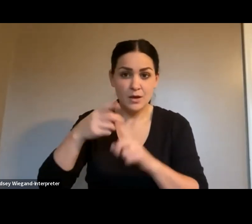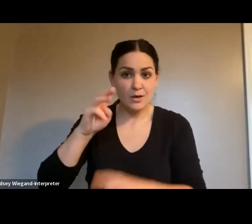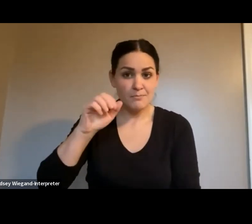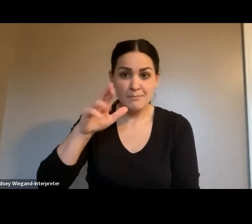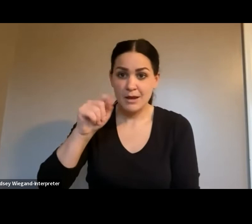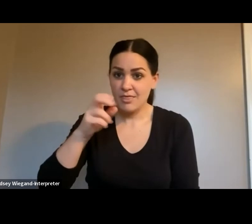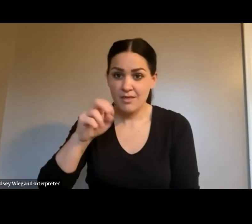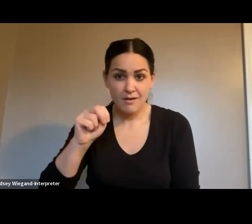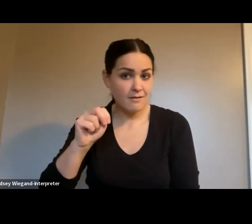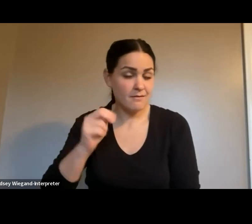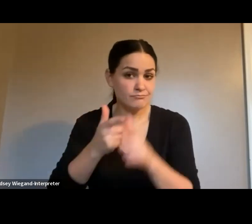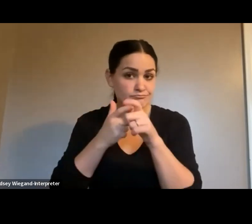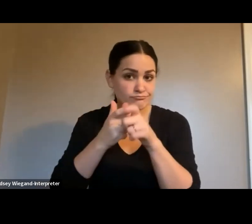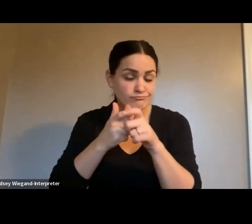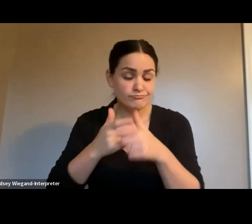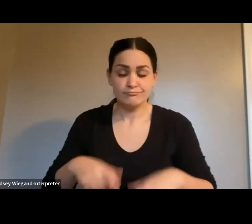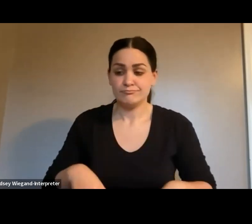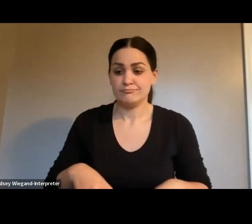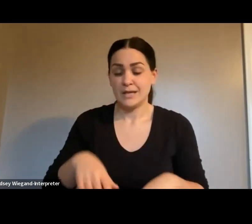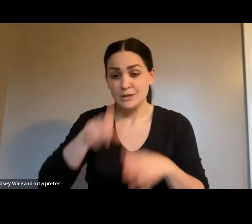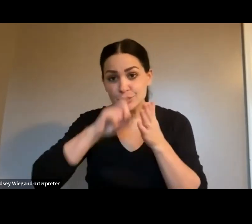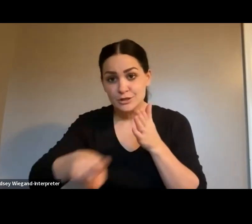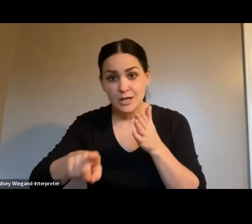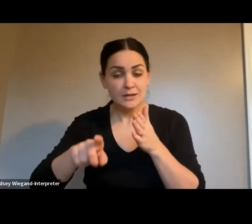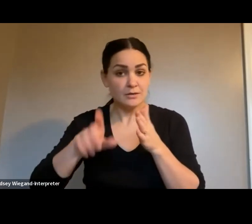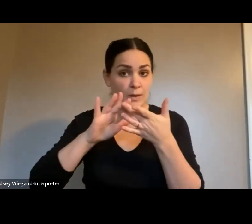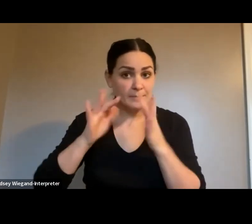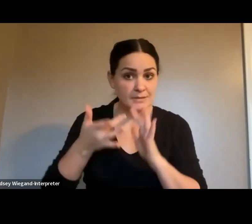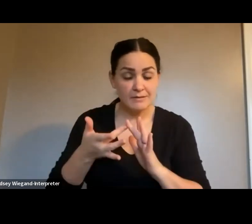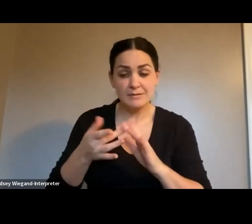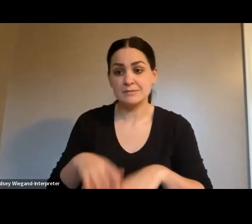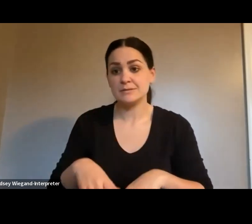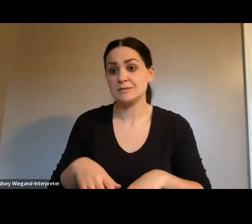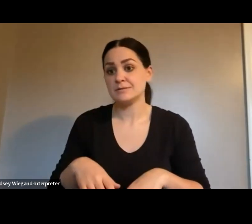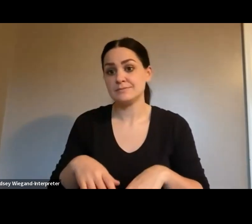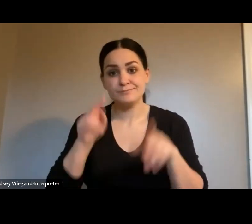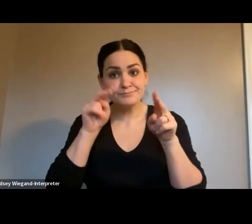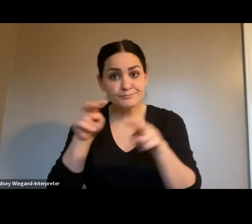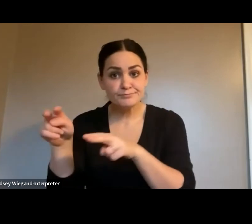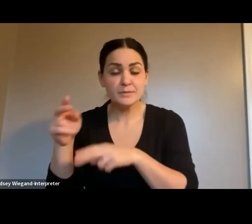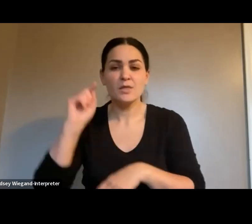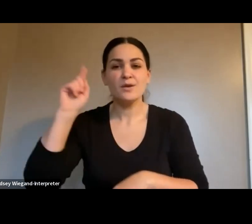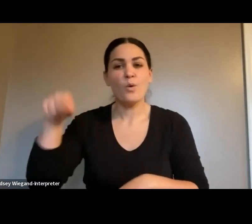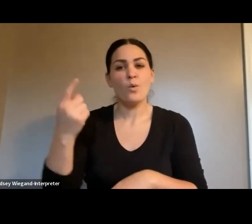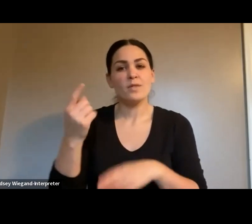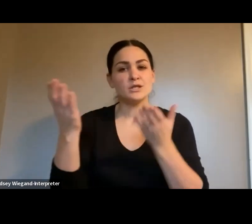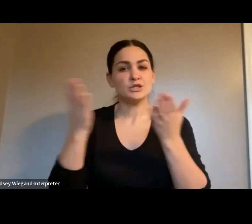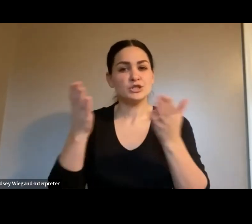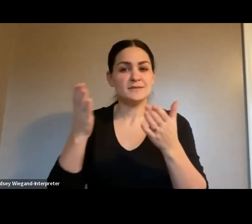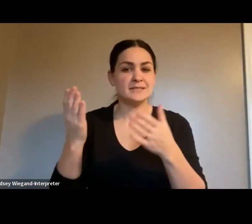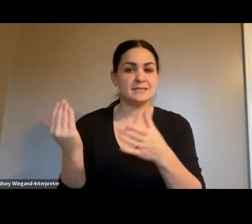I checked the websites. I The only service disruption bulletin on the D dot